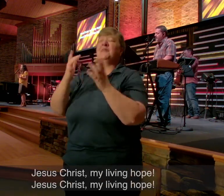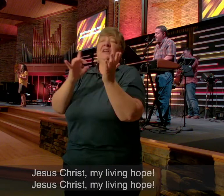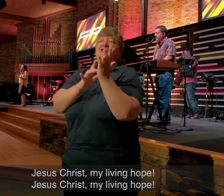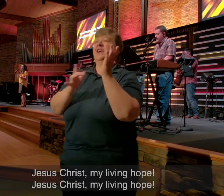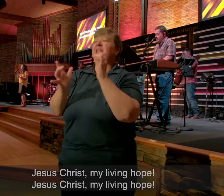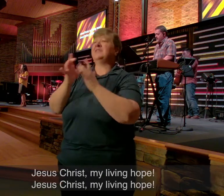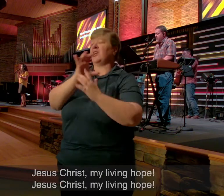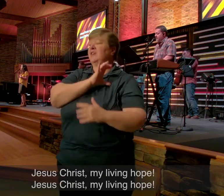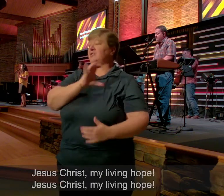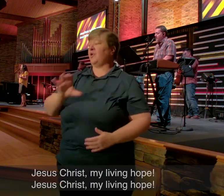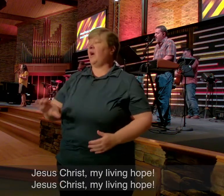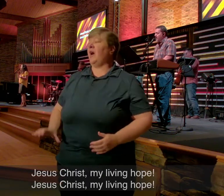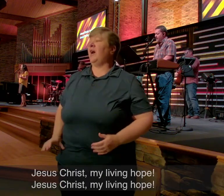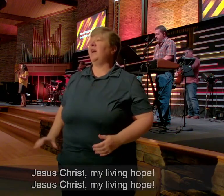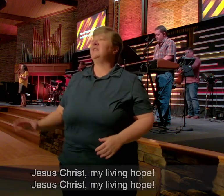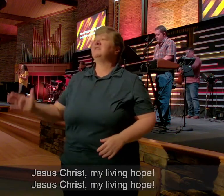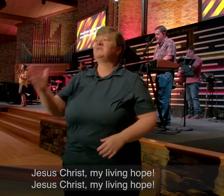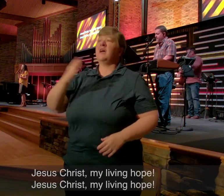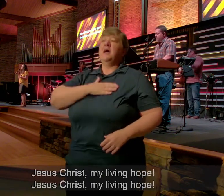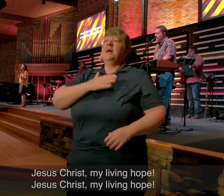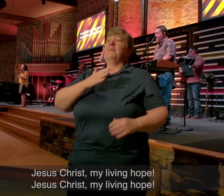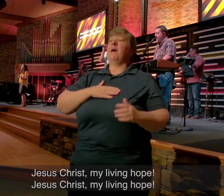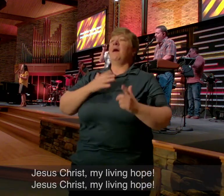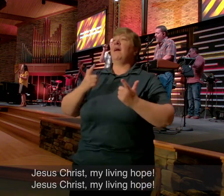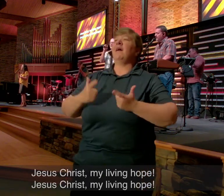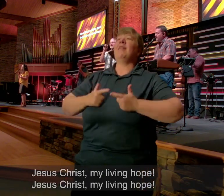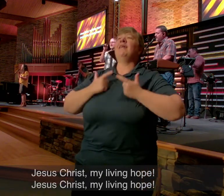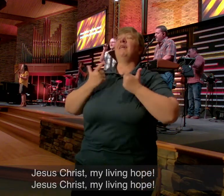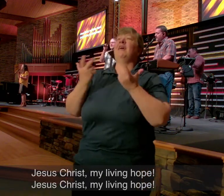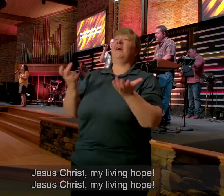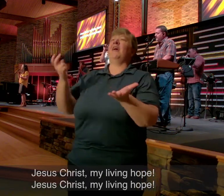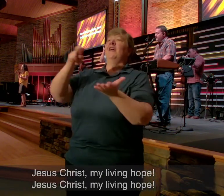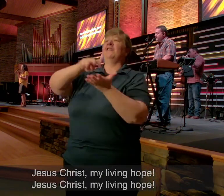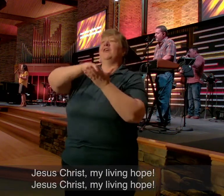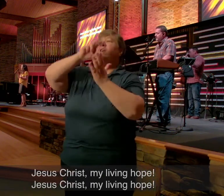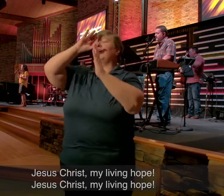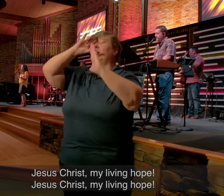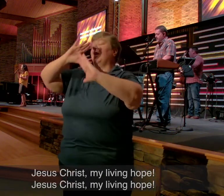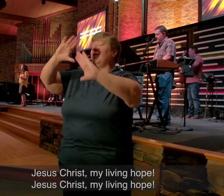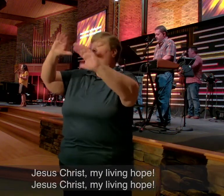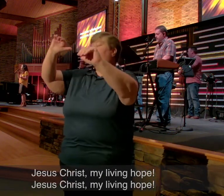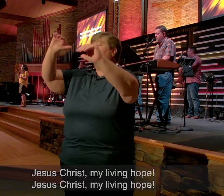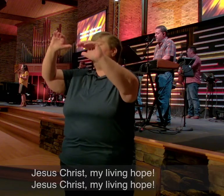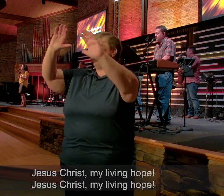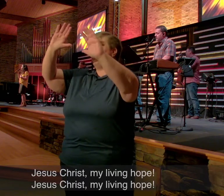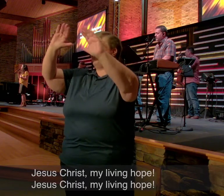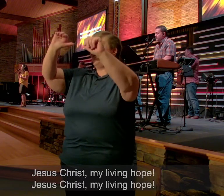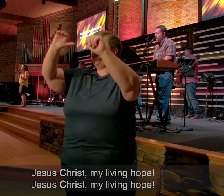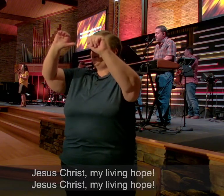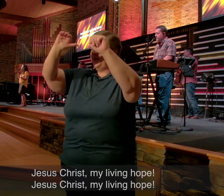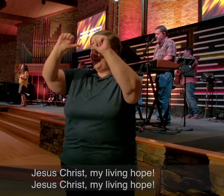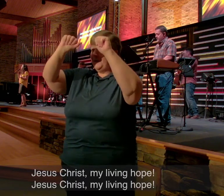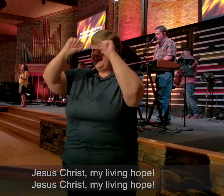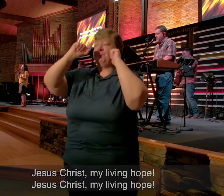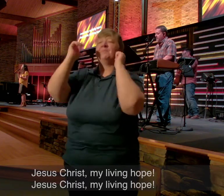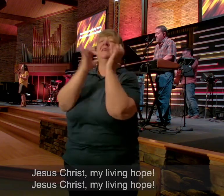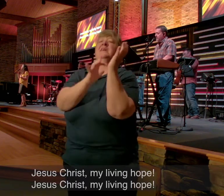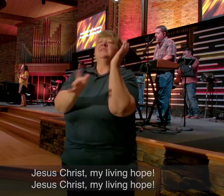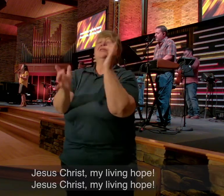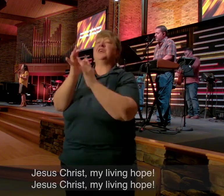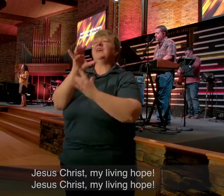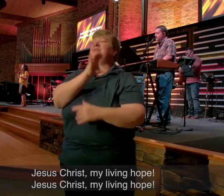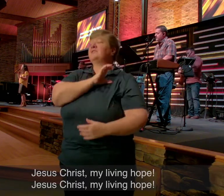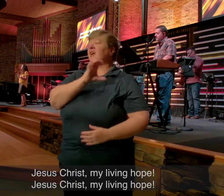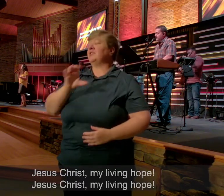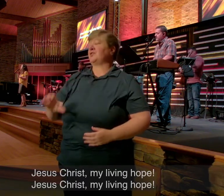Jesus Jesus my living hope, Jesus